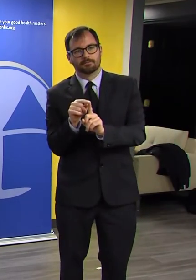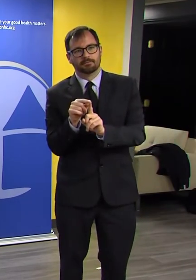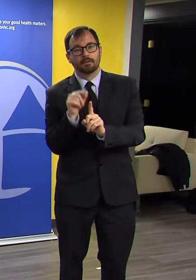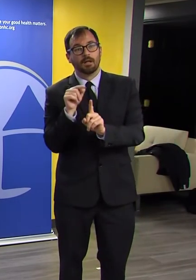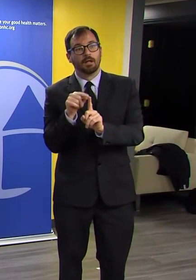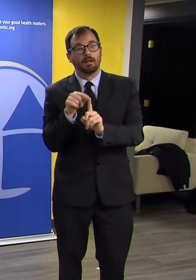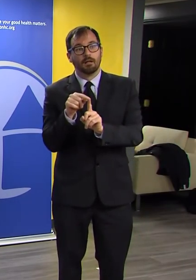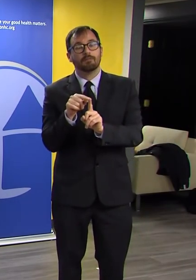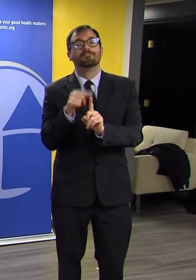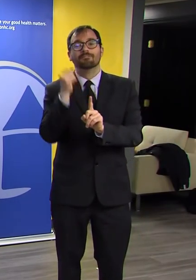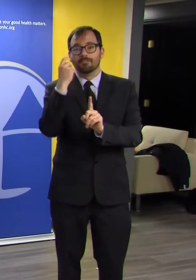this weekend and be safe. us to would Thank